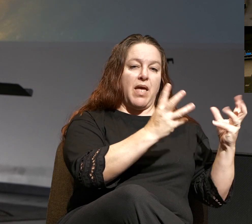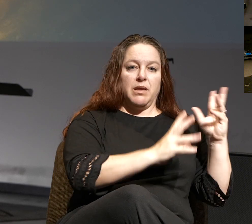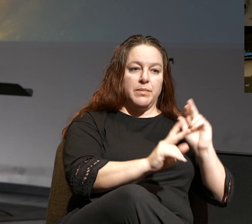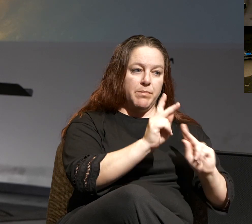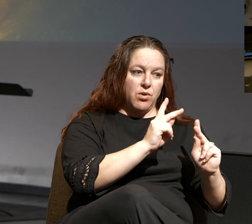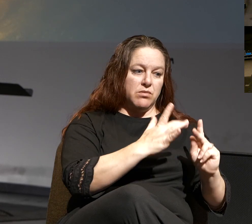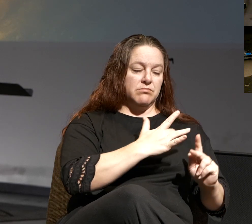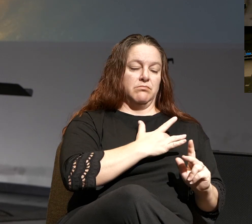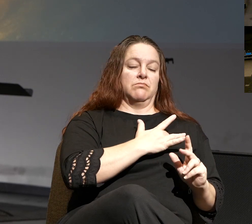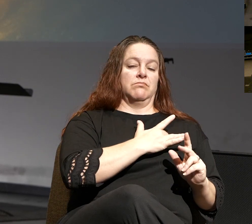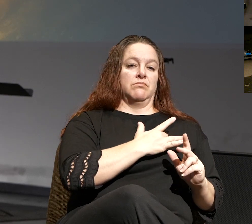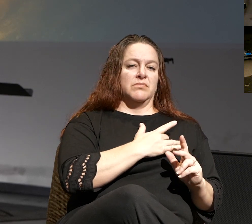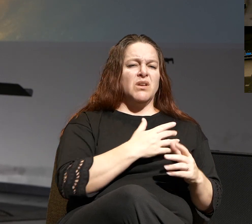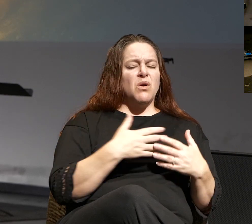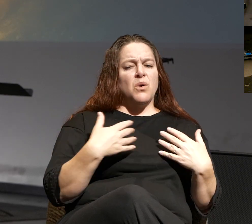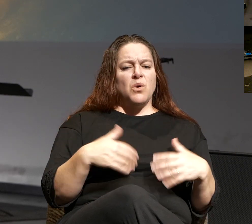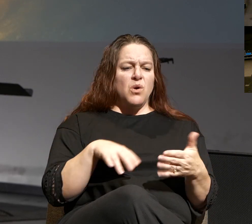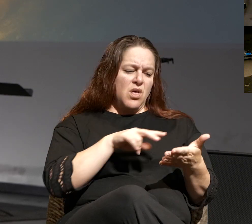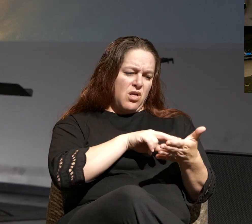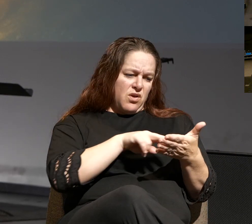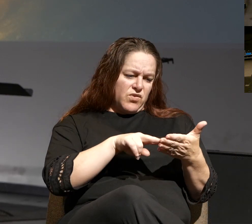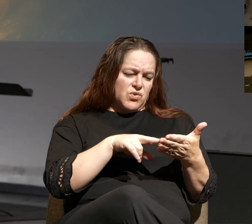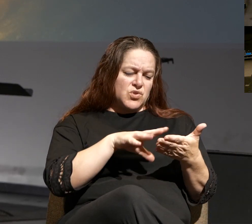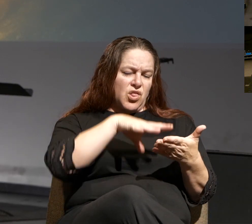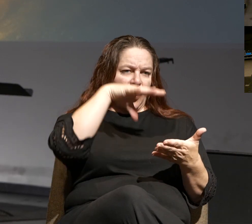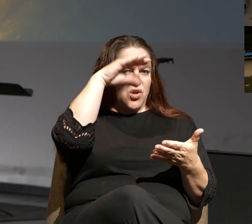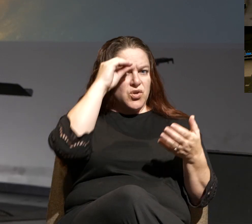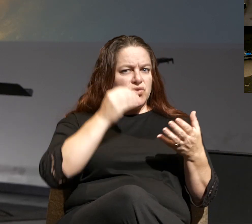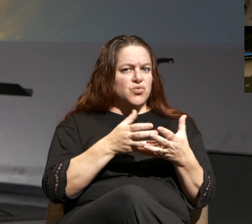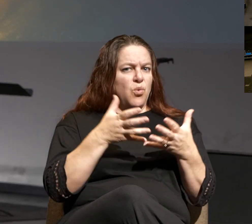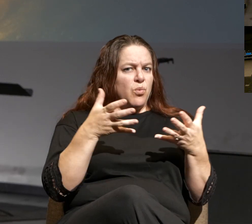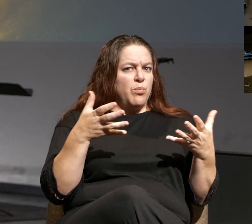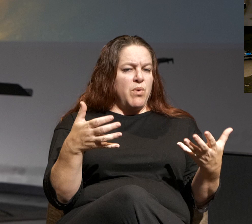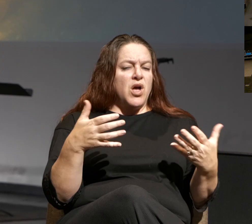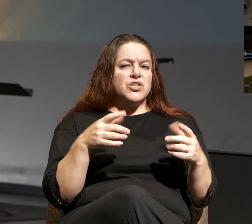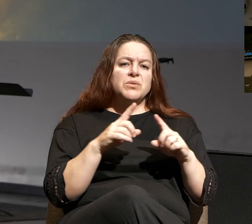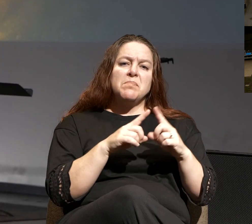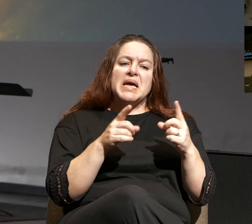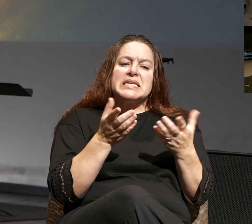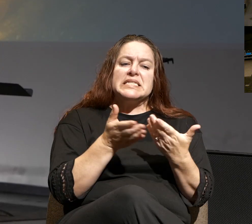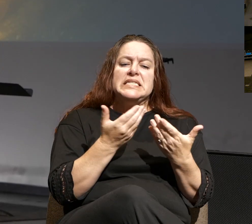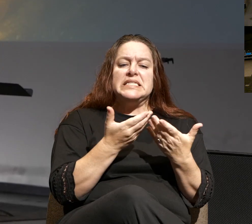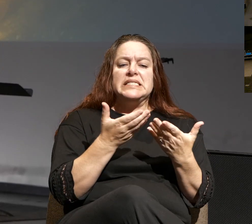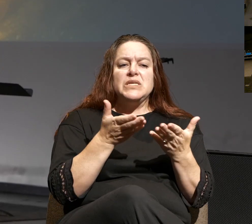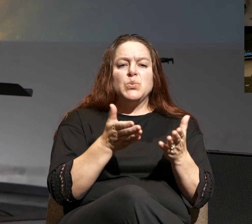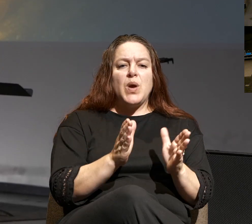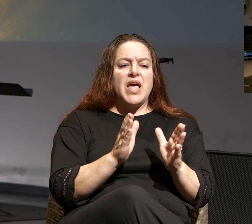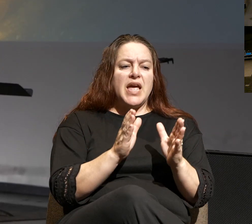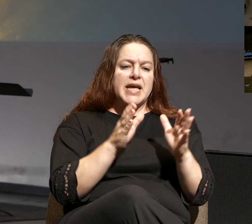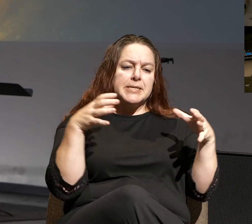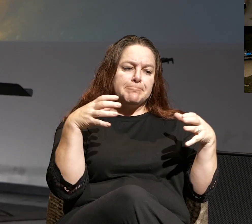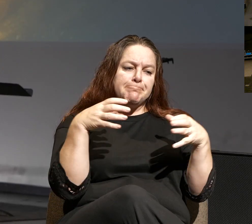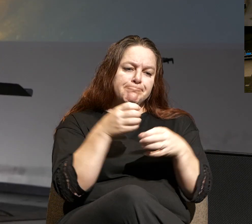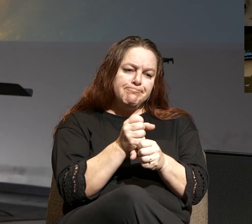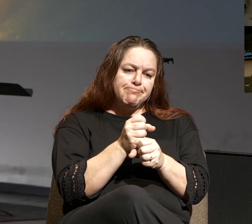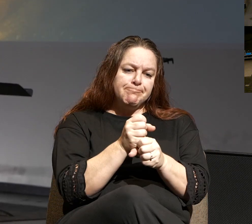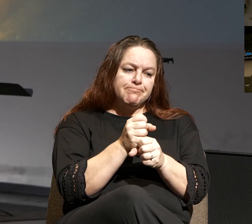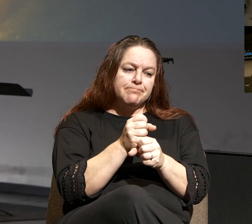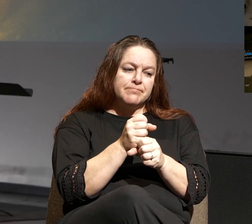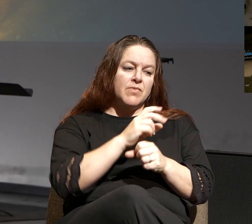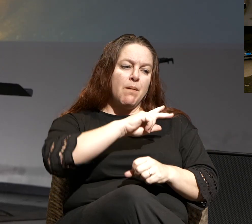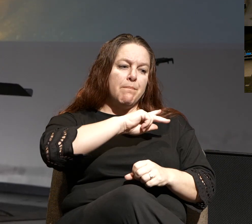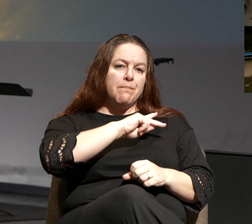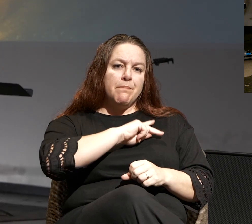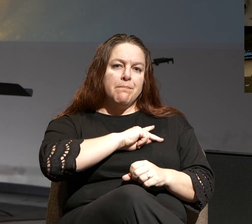so much to learn from these verses, but a real easy, kind of succinct way to describe it is that he